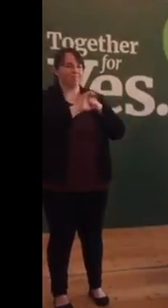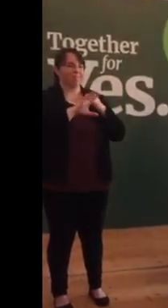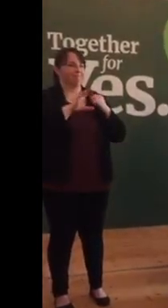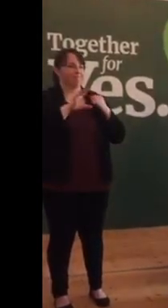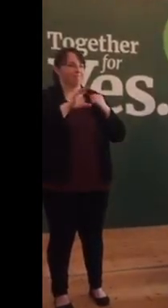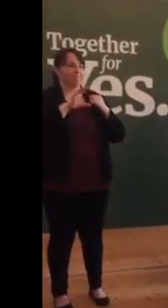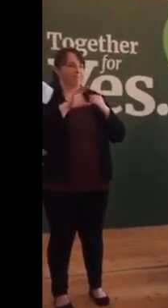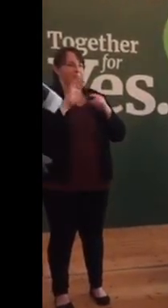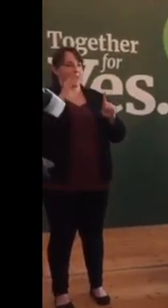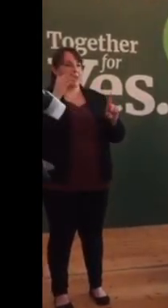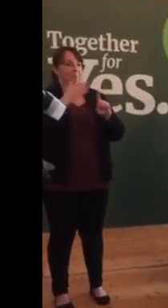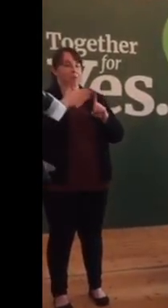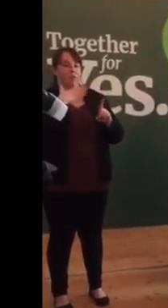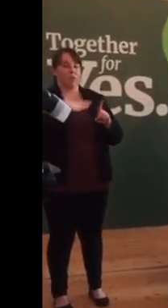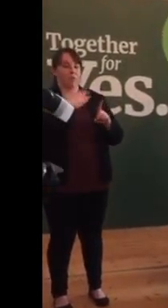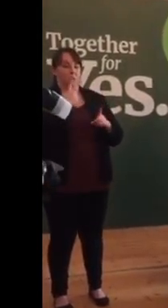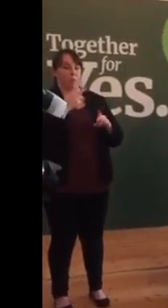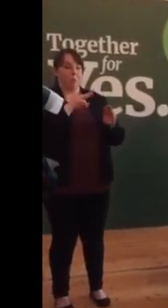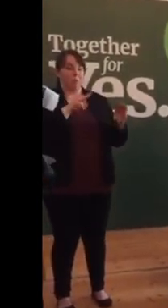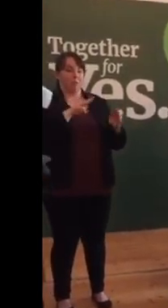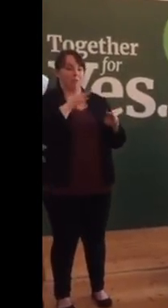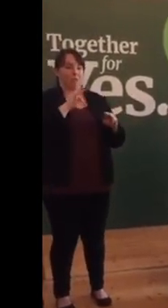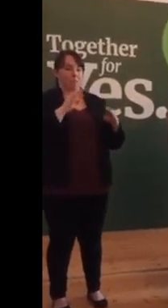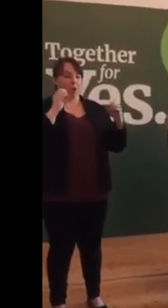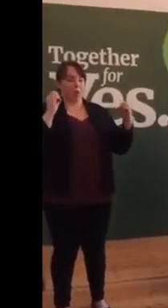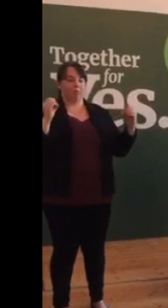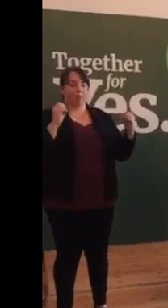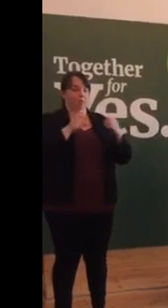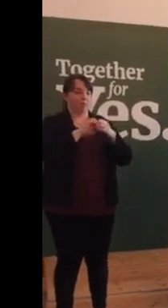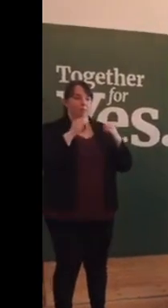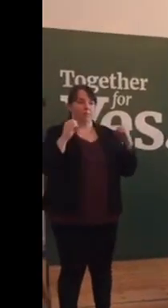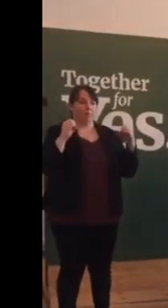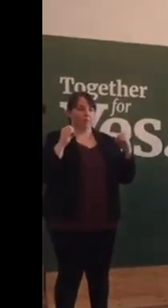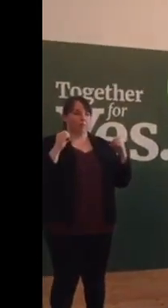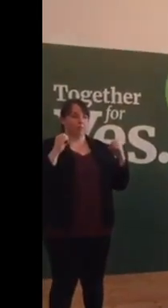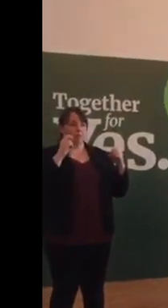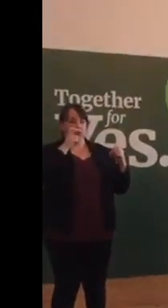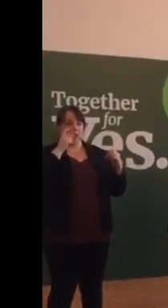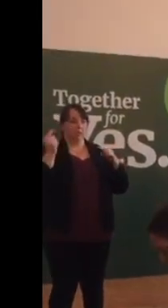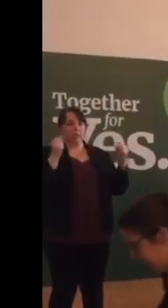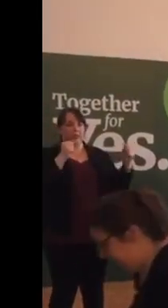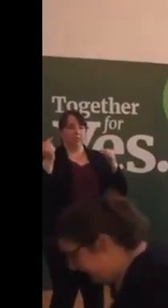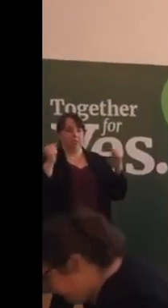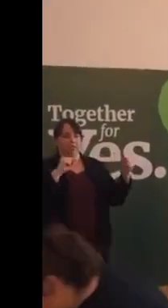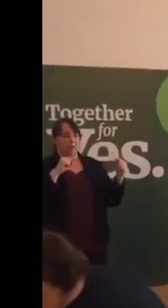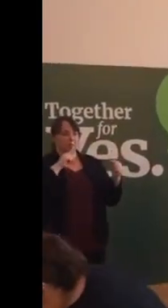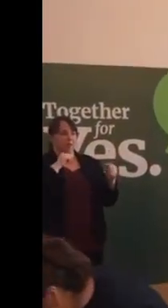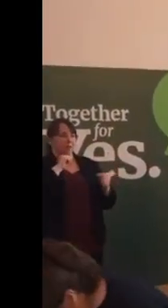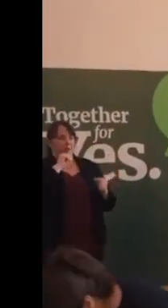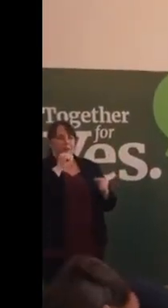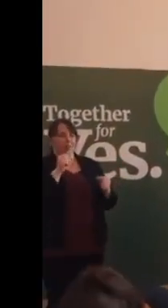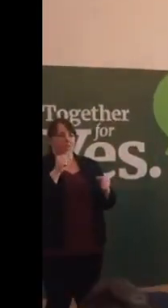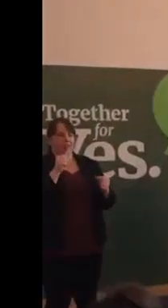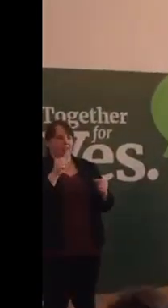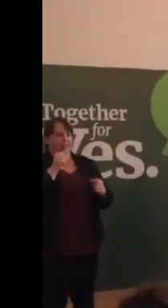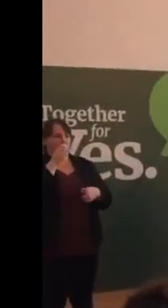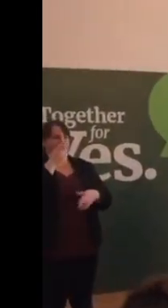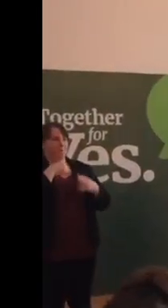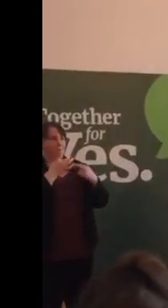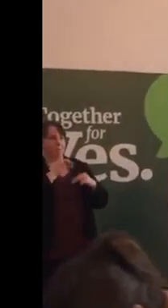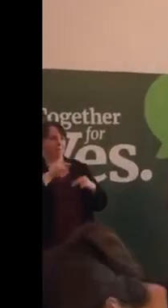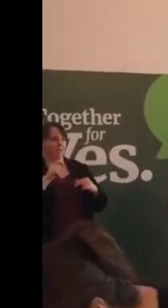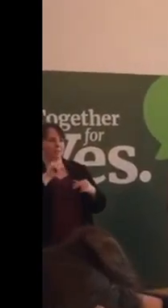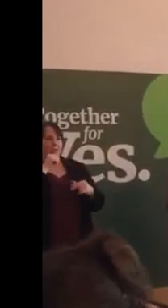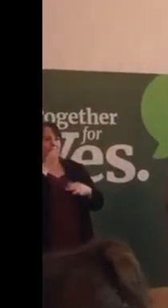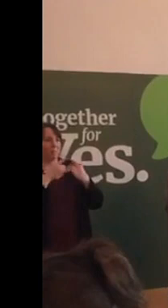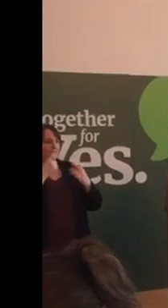intended to be just two people from the opposite ends shouting at each other and nothing emerging that makes much